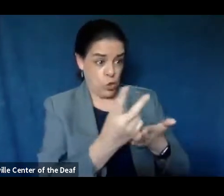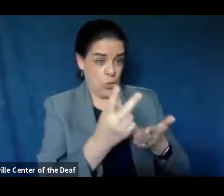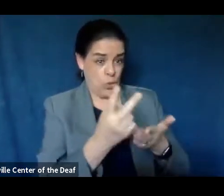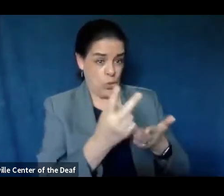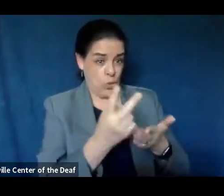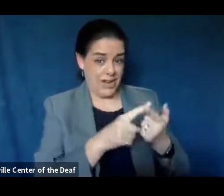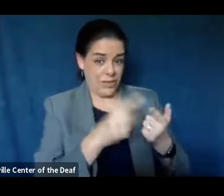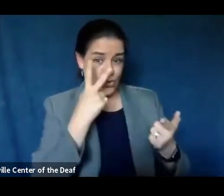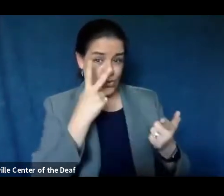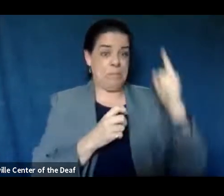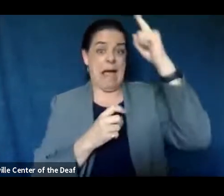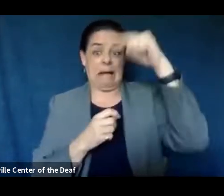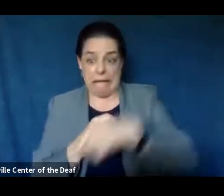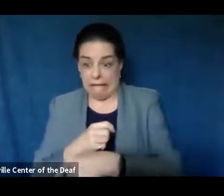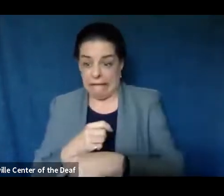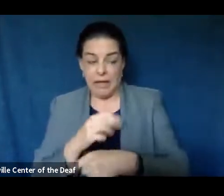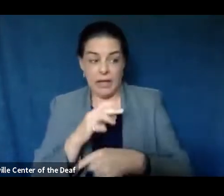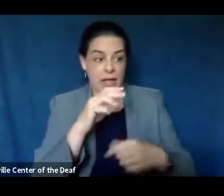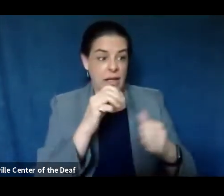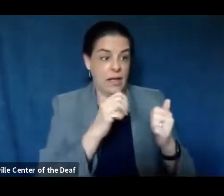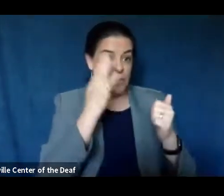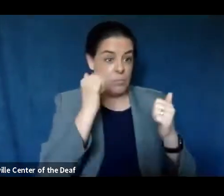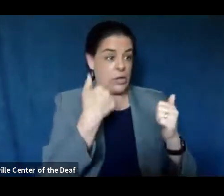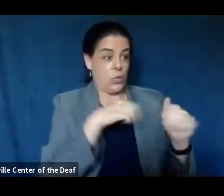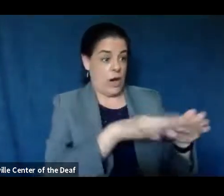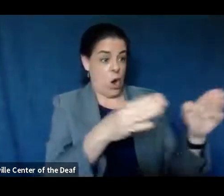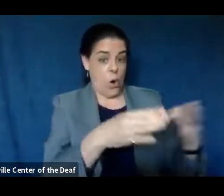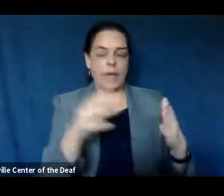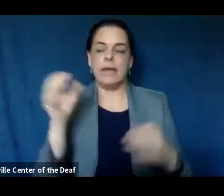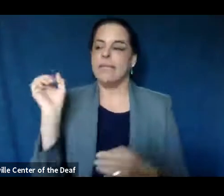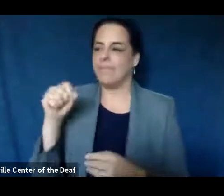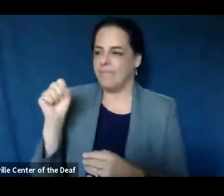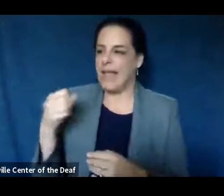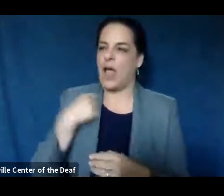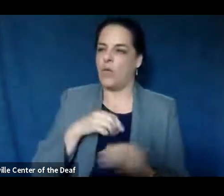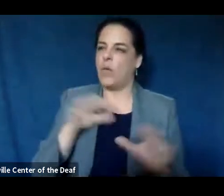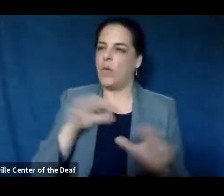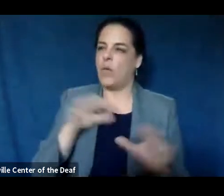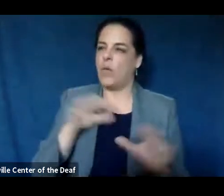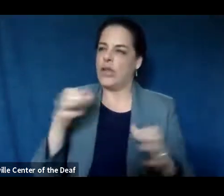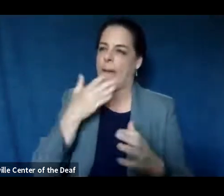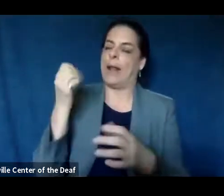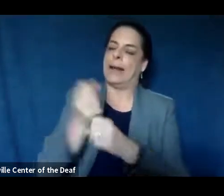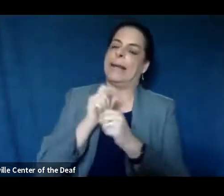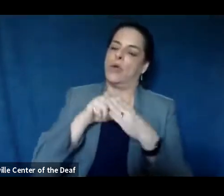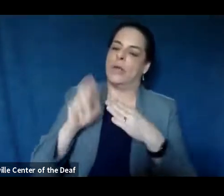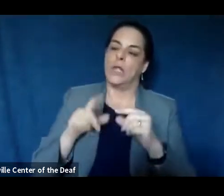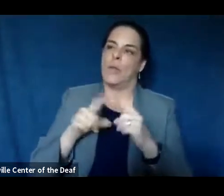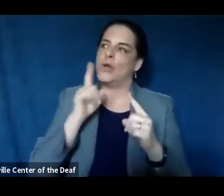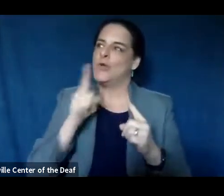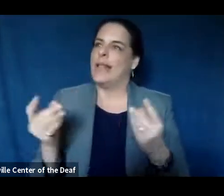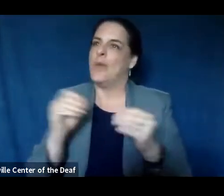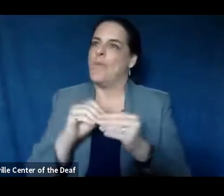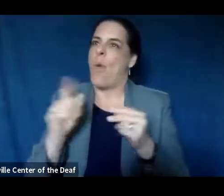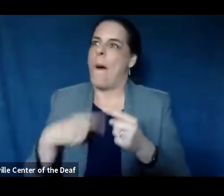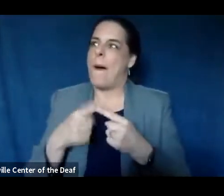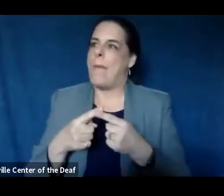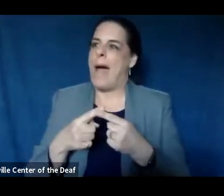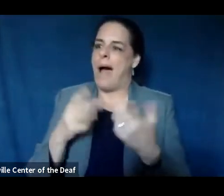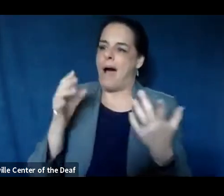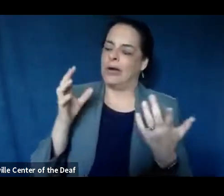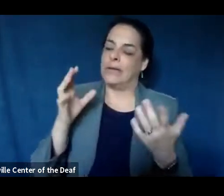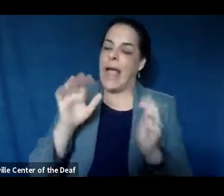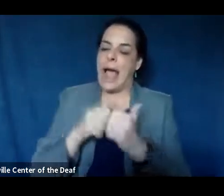um, has gotten better on getting results back, as you can see on our website, but it's actually more about incubation time, and that's where that two-week window